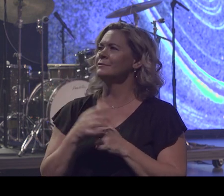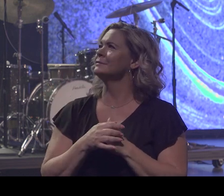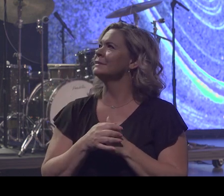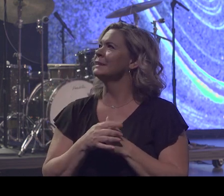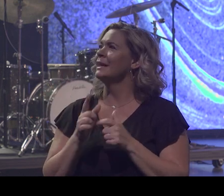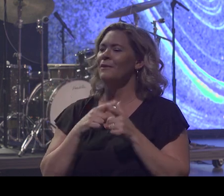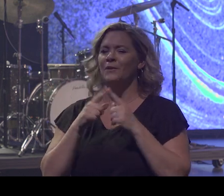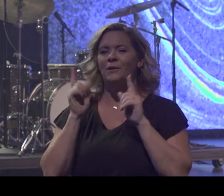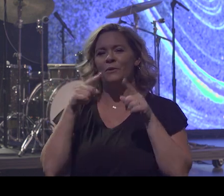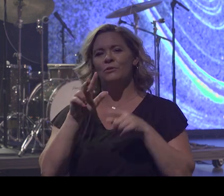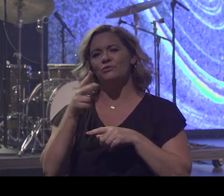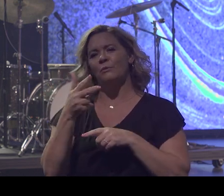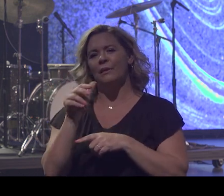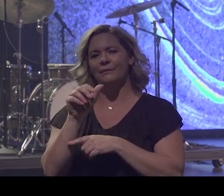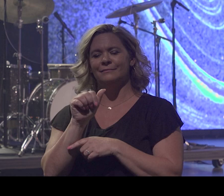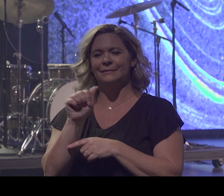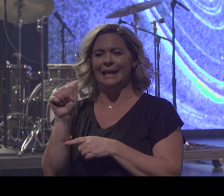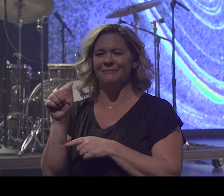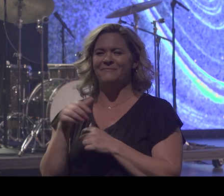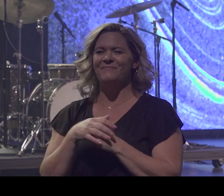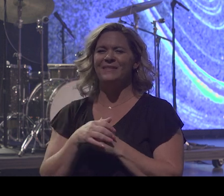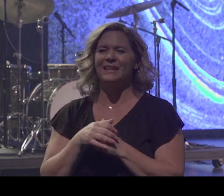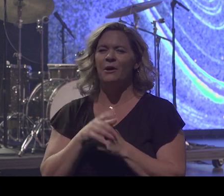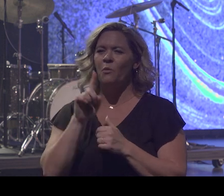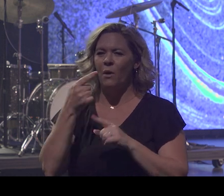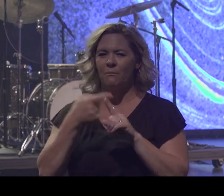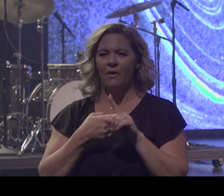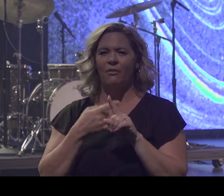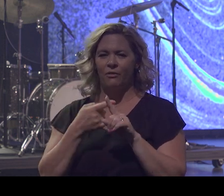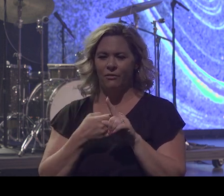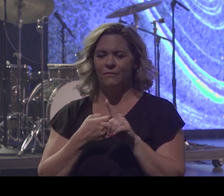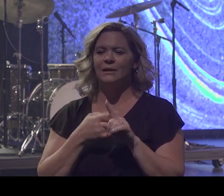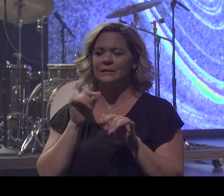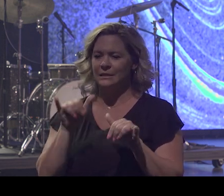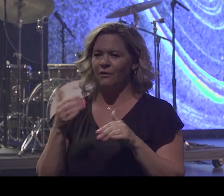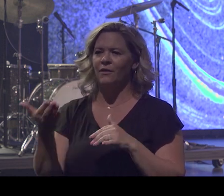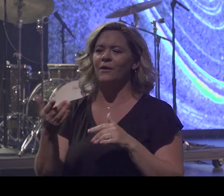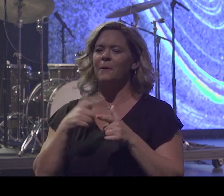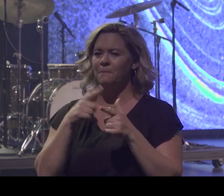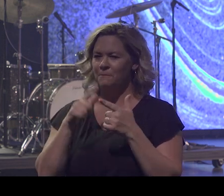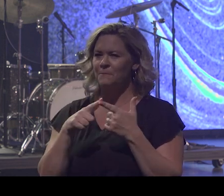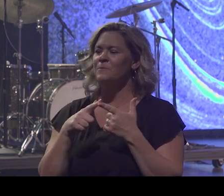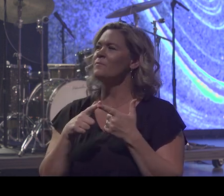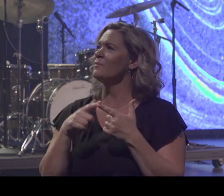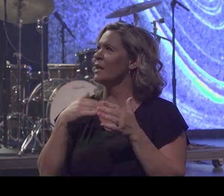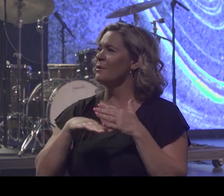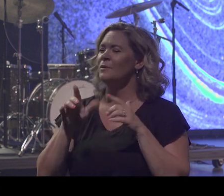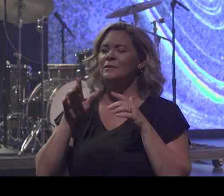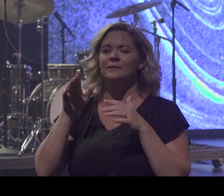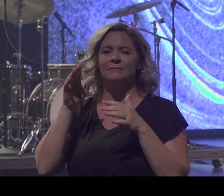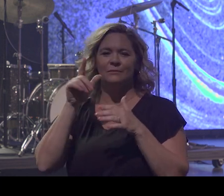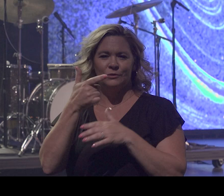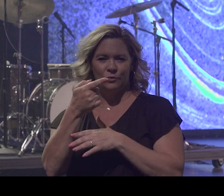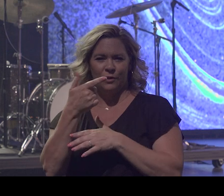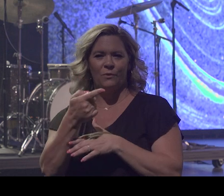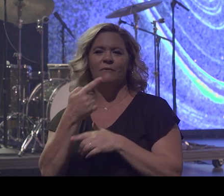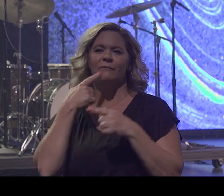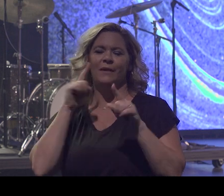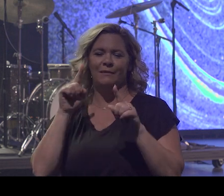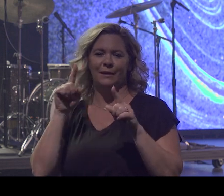the next year. And stayed one month in Triple-A. And there I was in the big leagues at the age of 21. See, I got to set